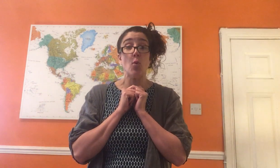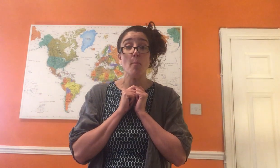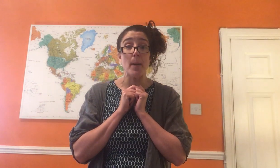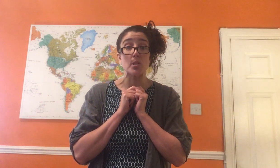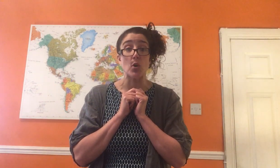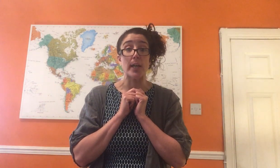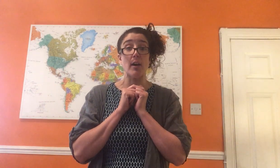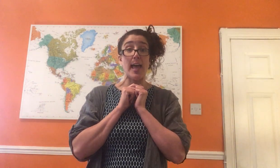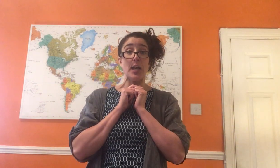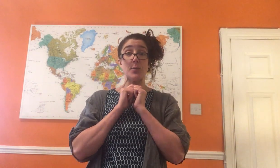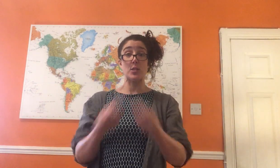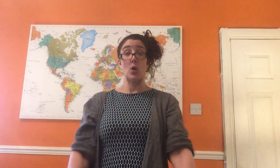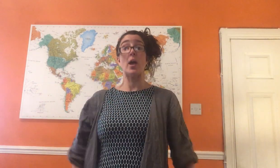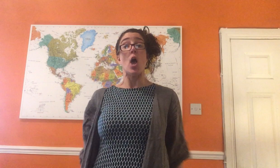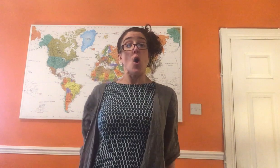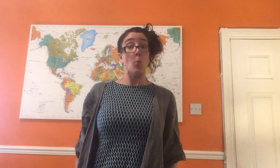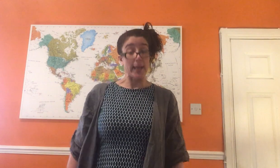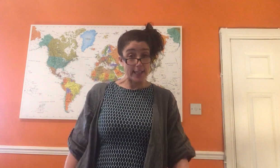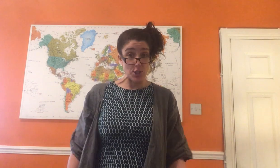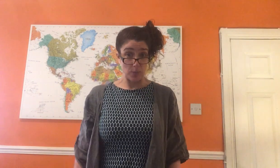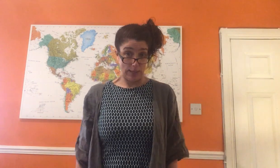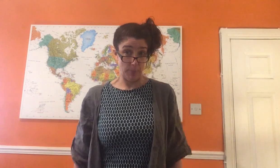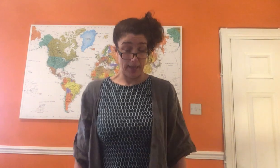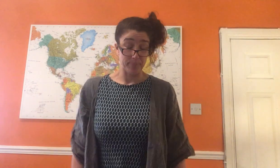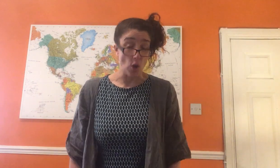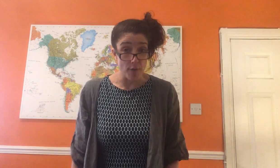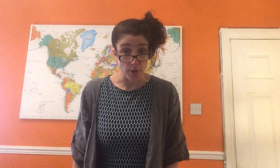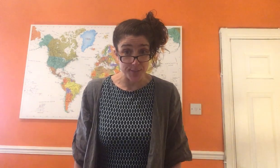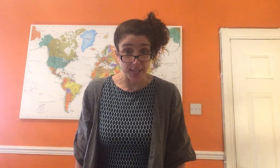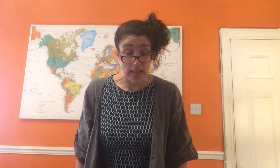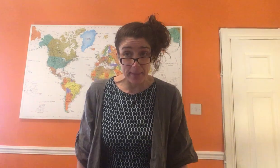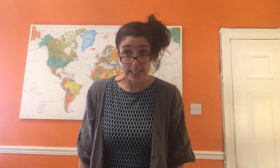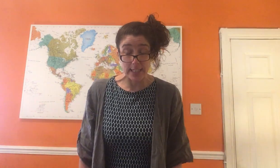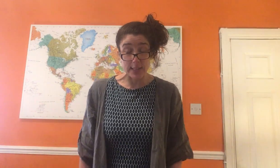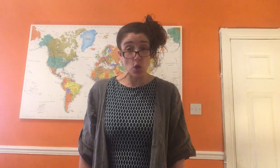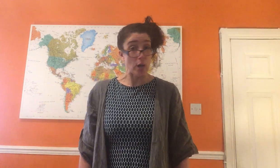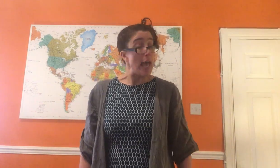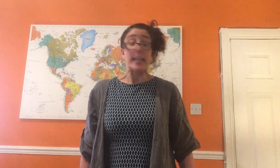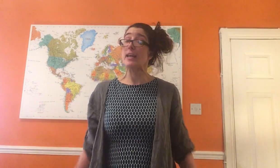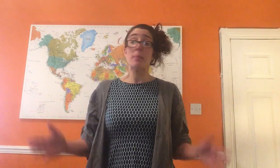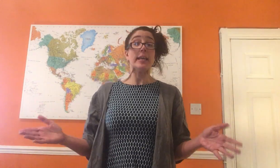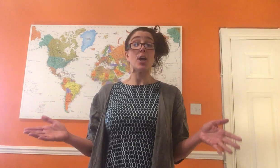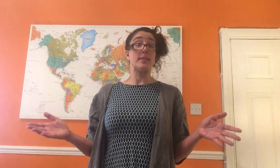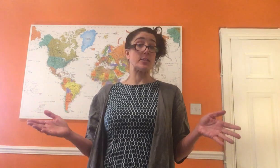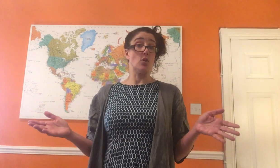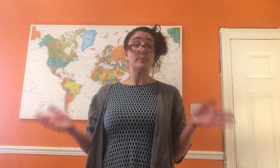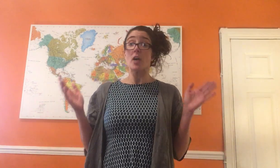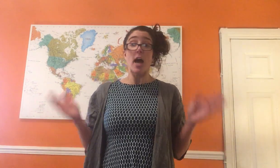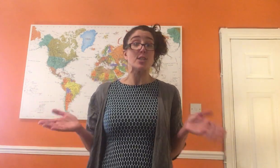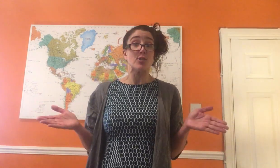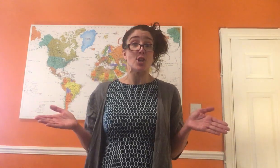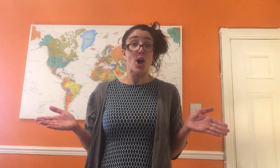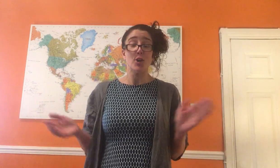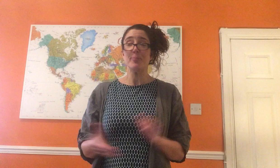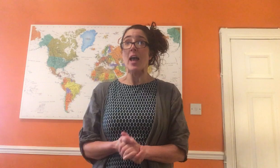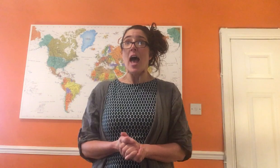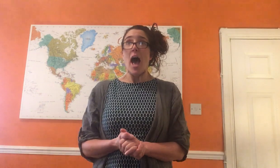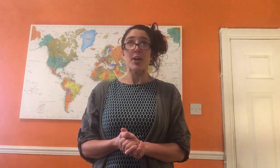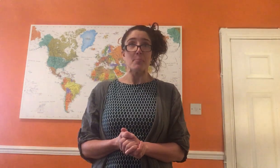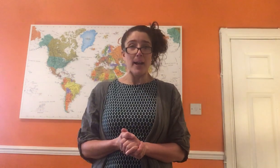warm-up song, in our hello song, we're going to do a little bit of those dynamics in our song. Now you might know this song, I don't know, and you might